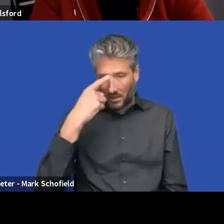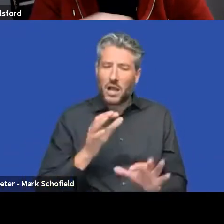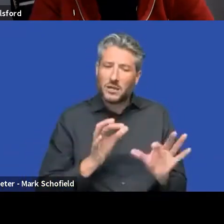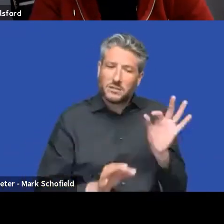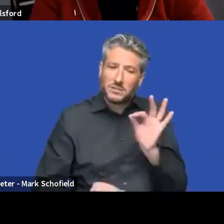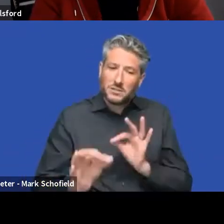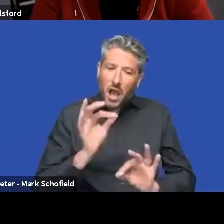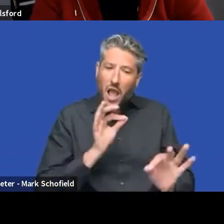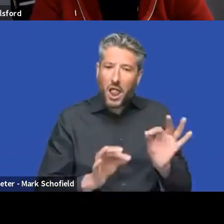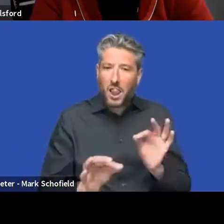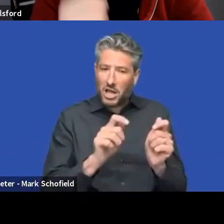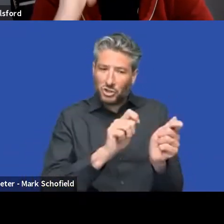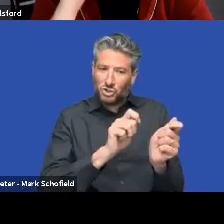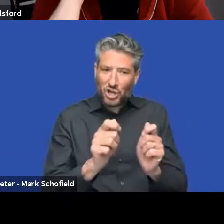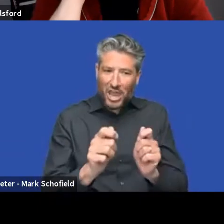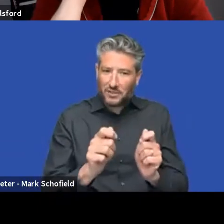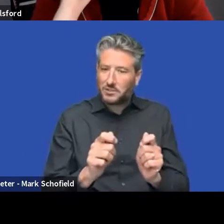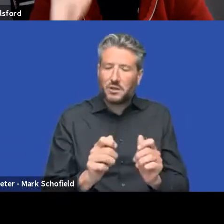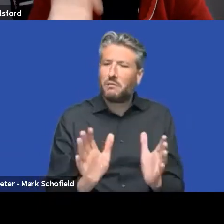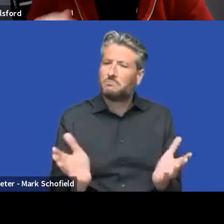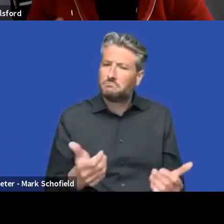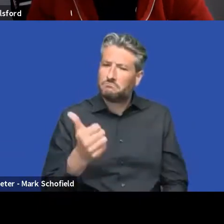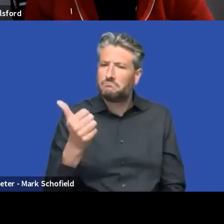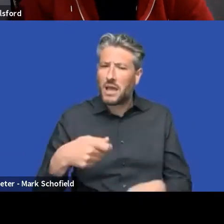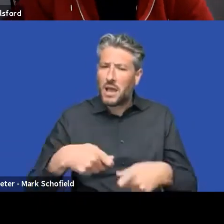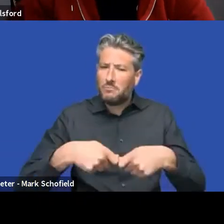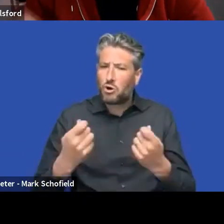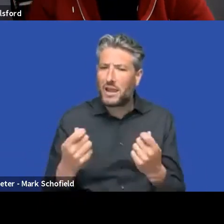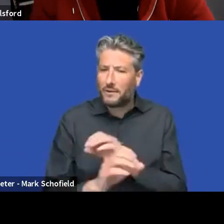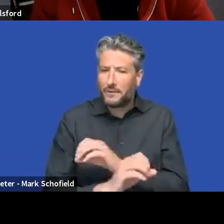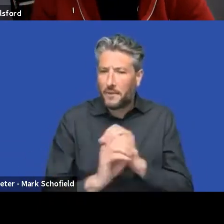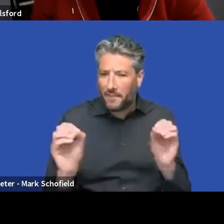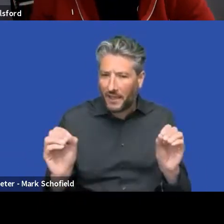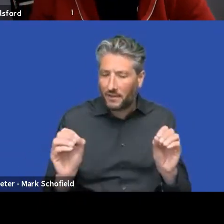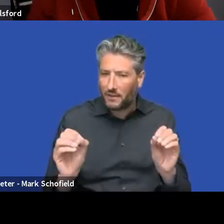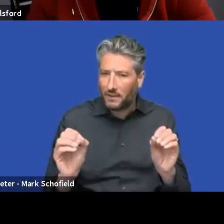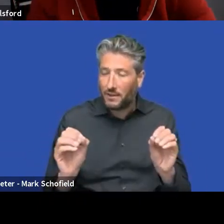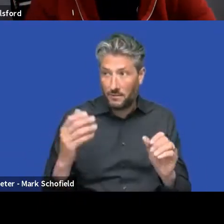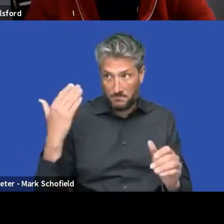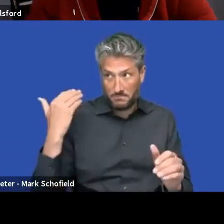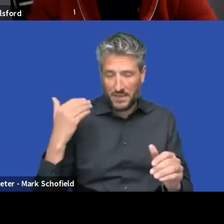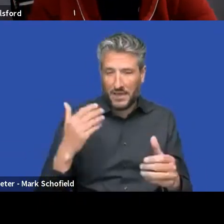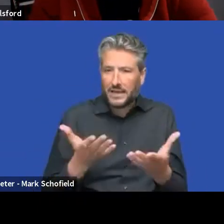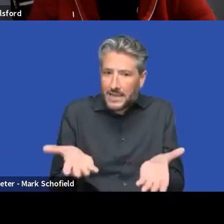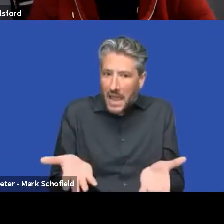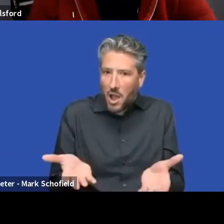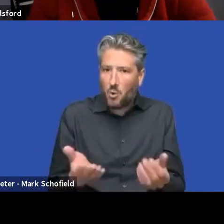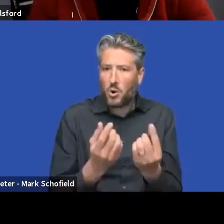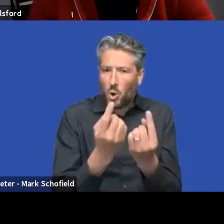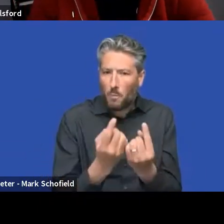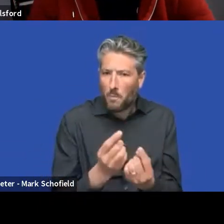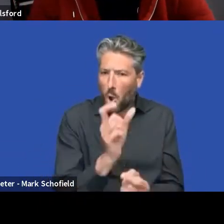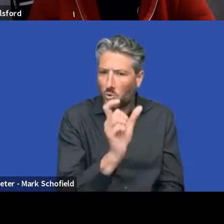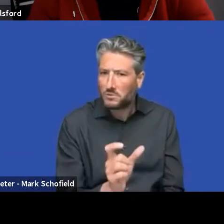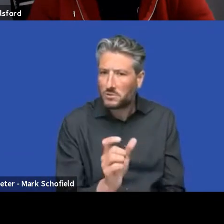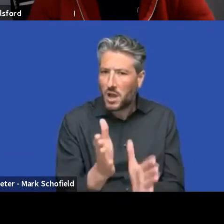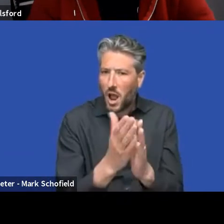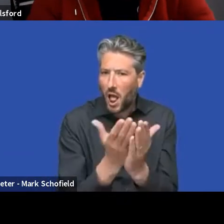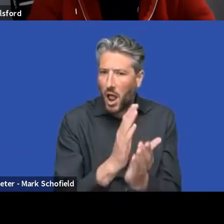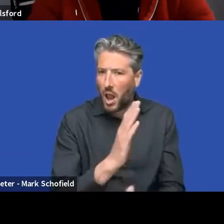are we looking at now? Will the components library and taking control of all this thing, these things,